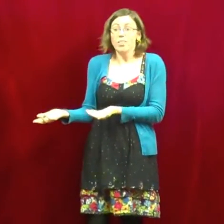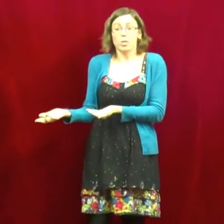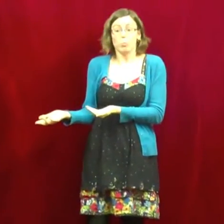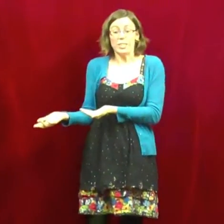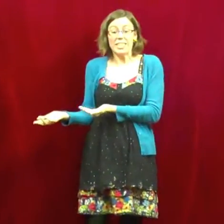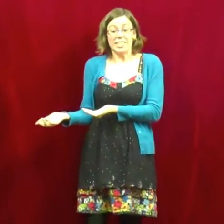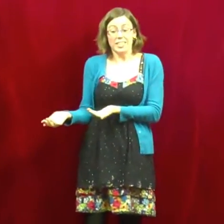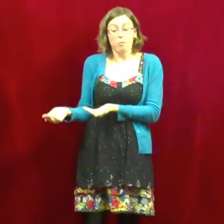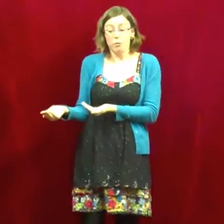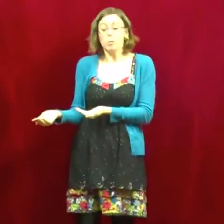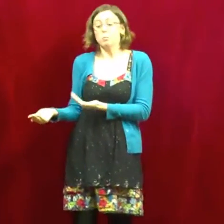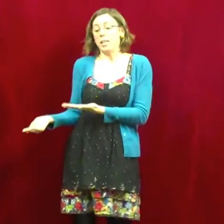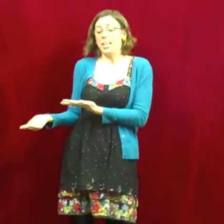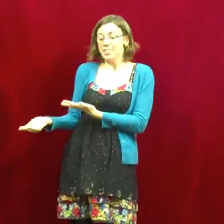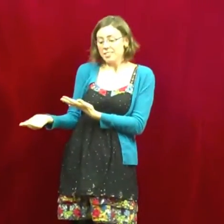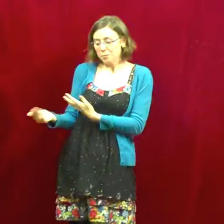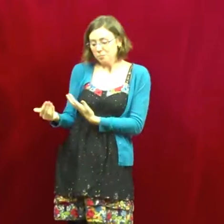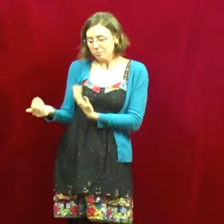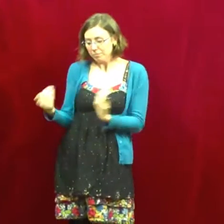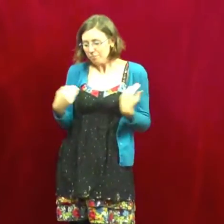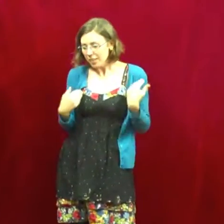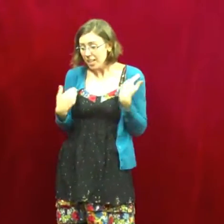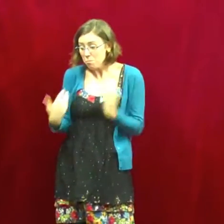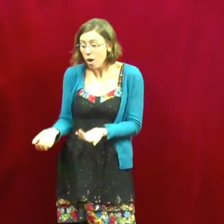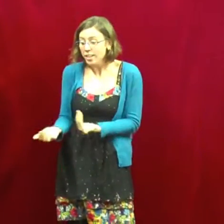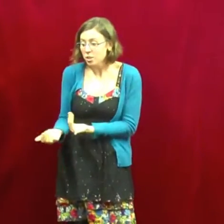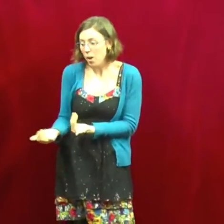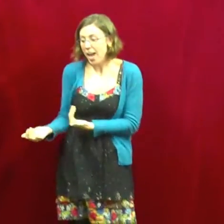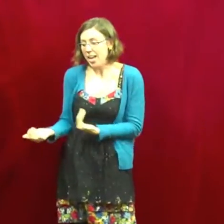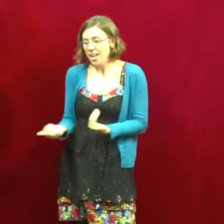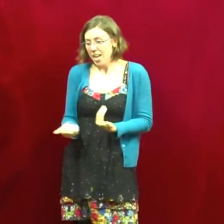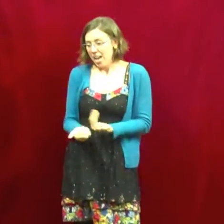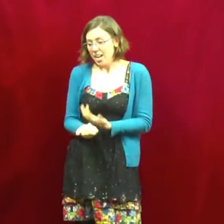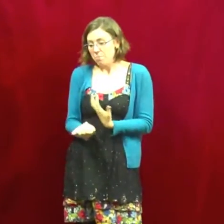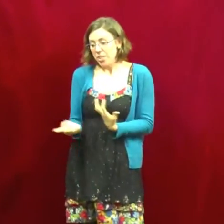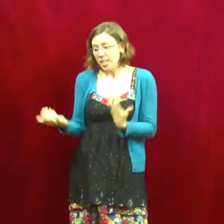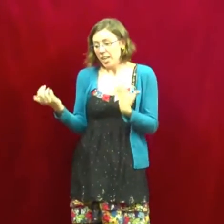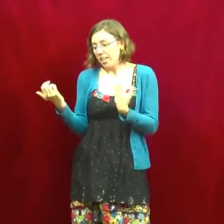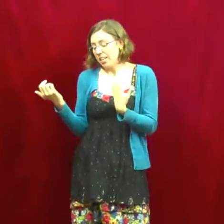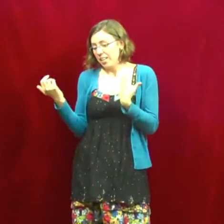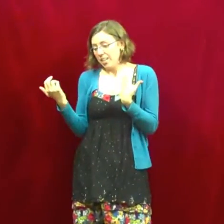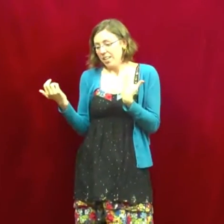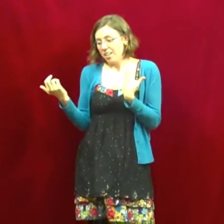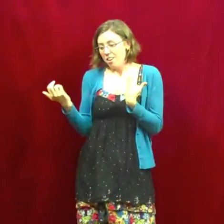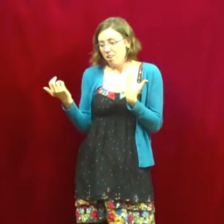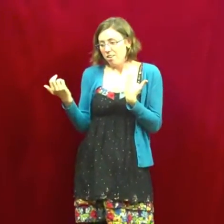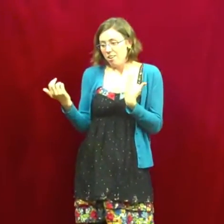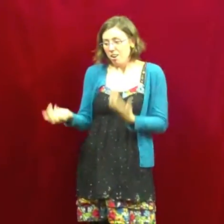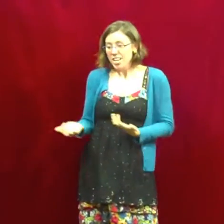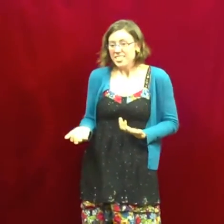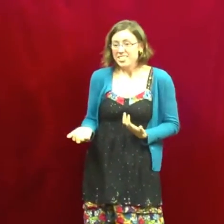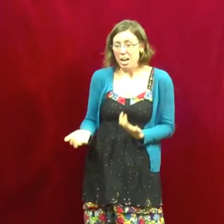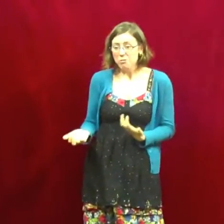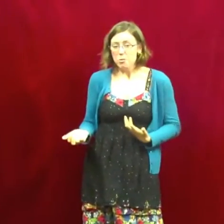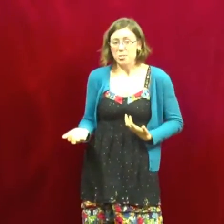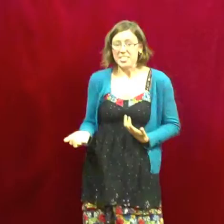to read in the first place. And I'm walking away and I'm thinking, Ari Salvador is a